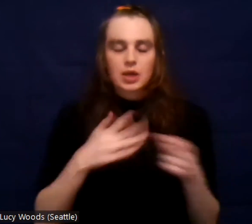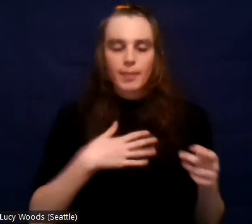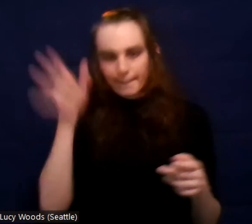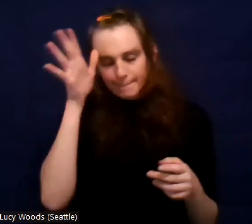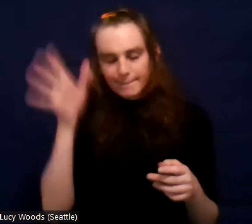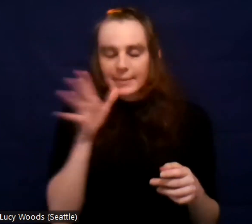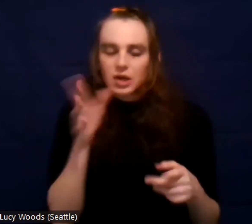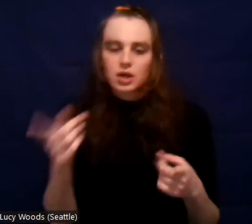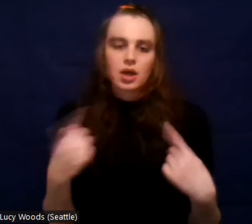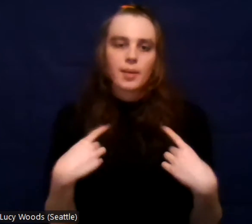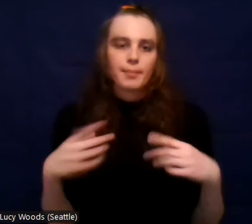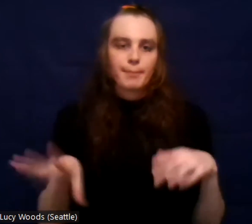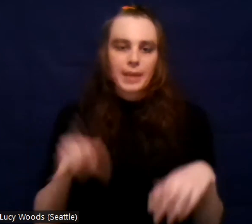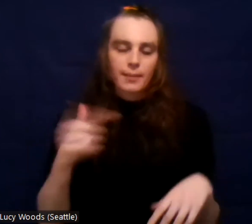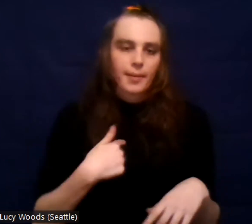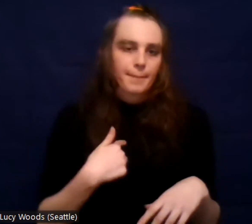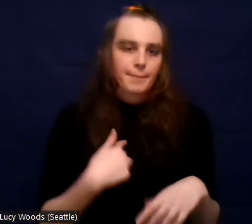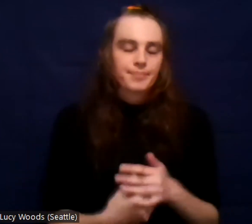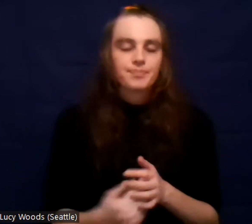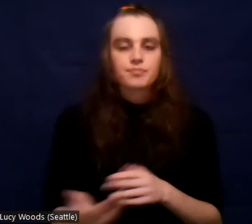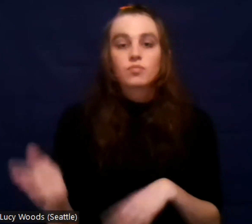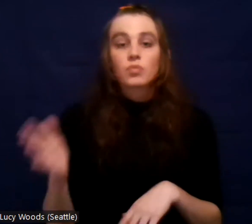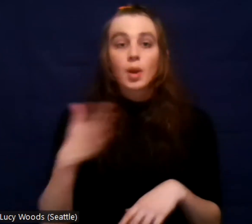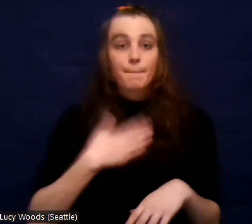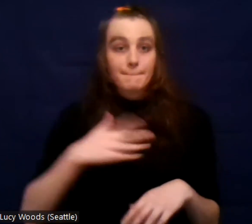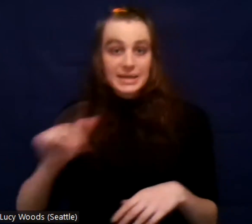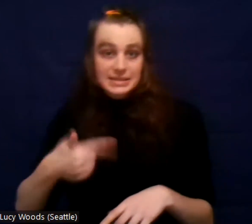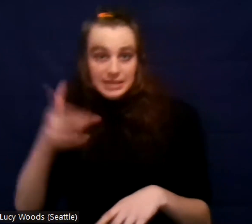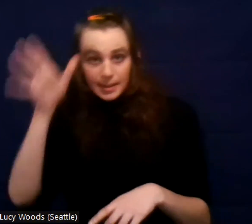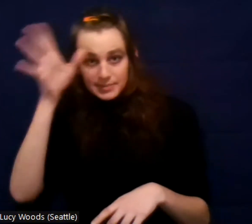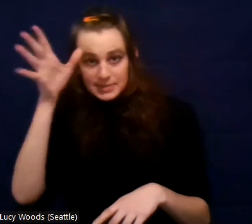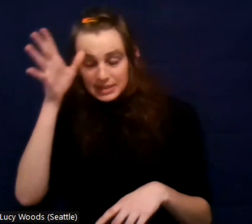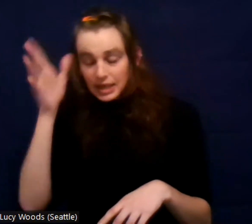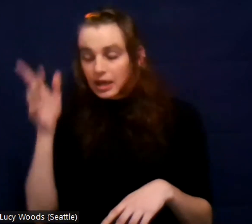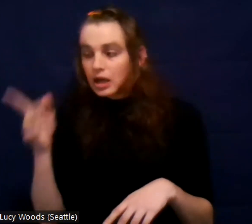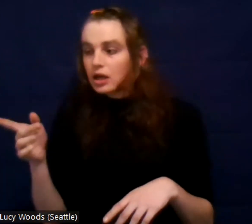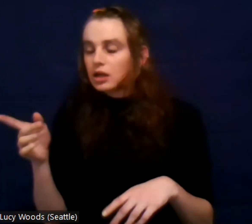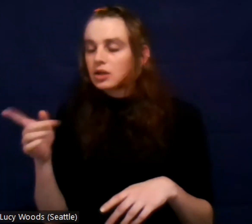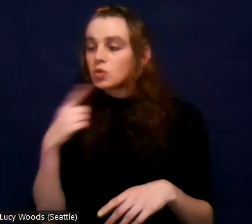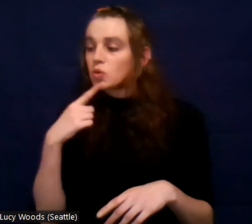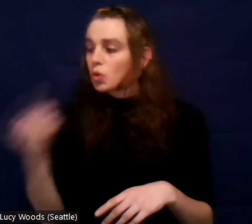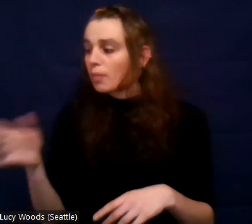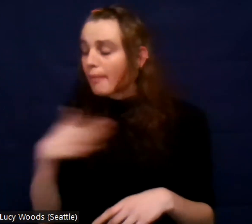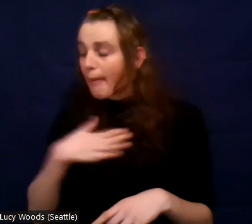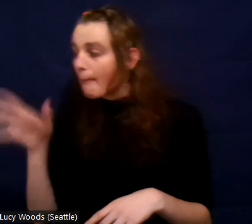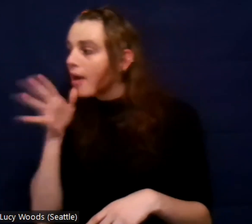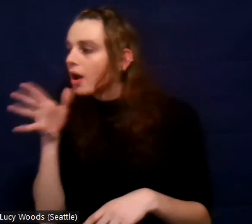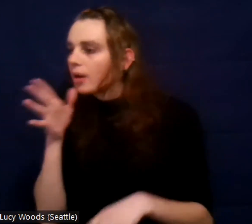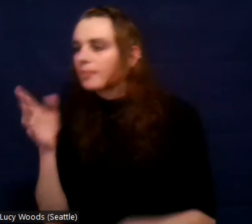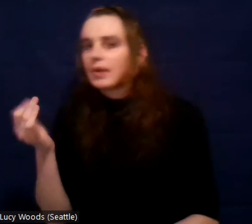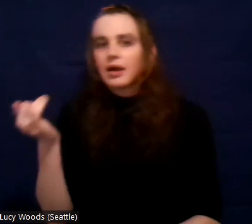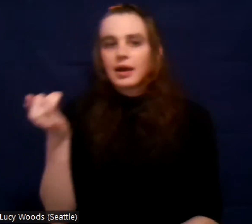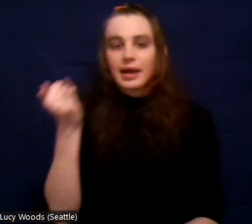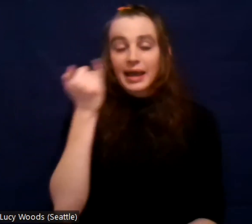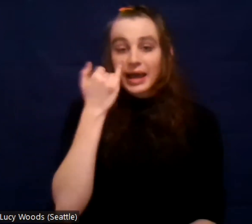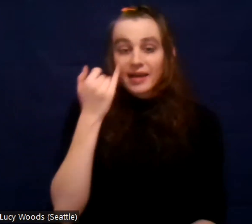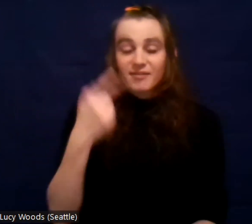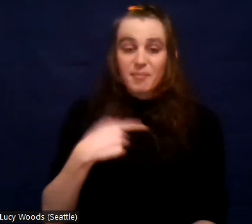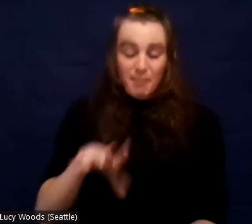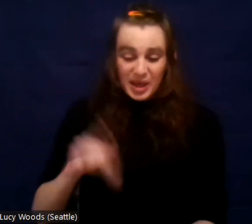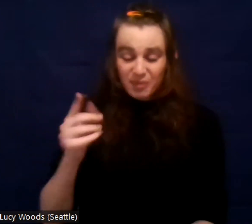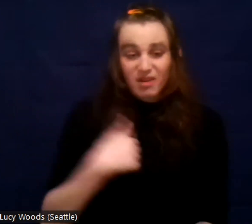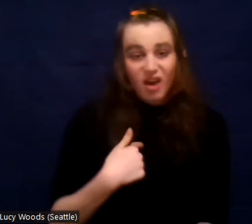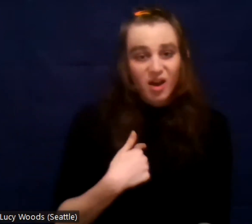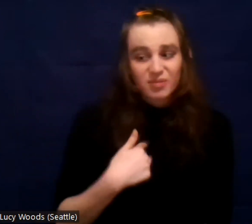stepfather gave my mom an ultimatum, me or him. Um, and I think after like two or three